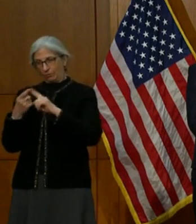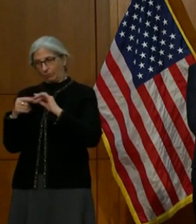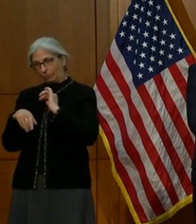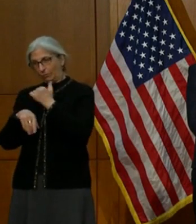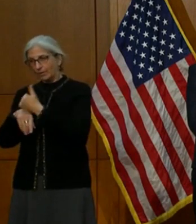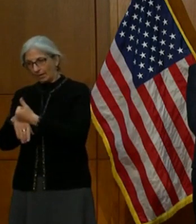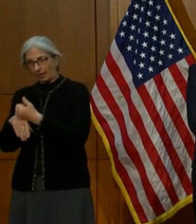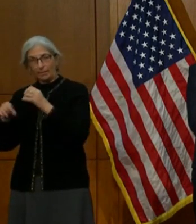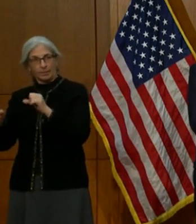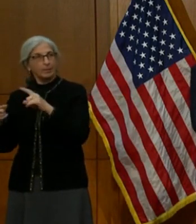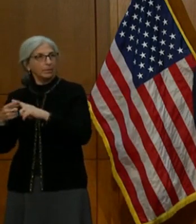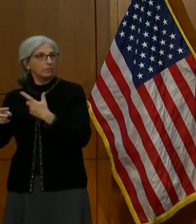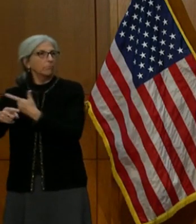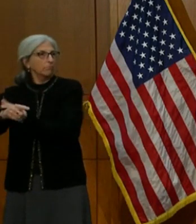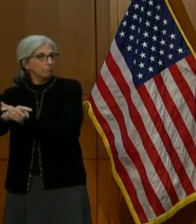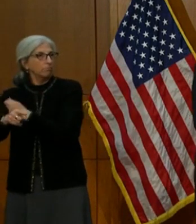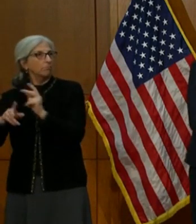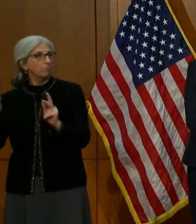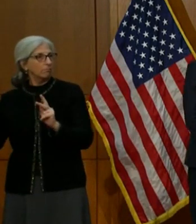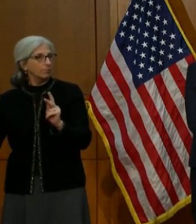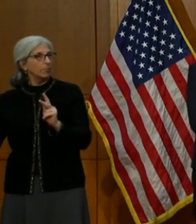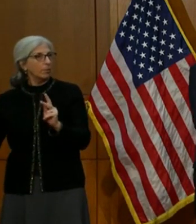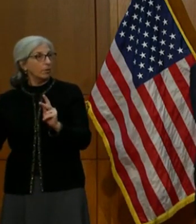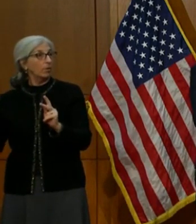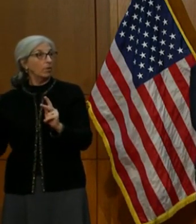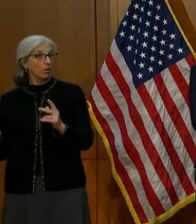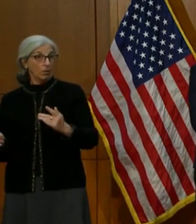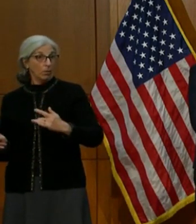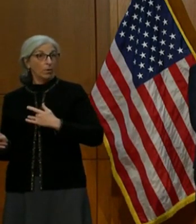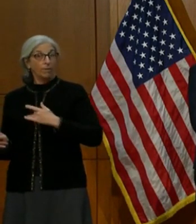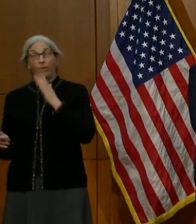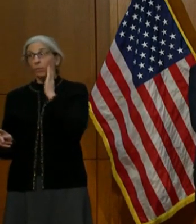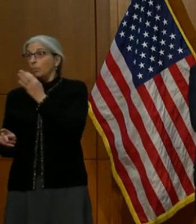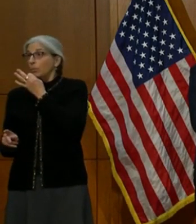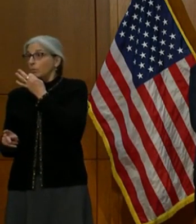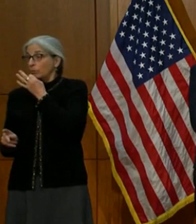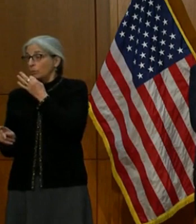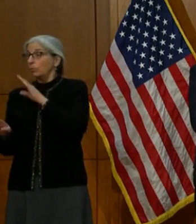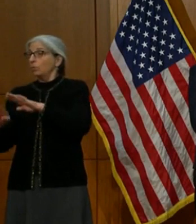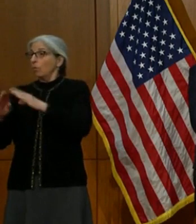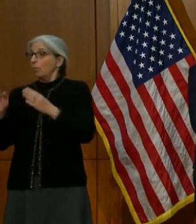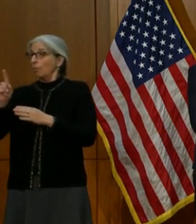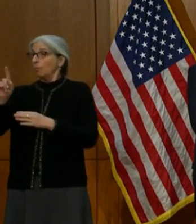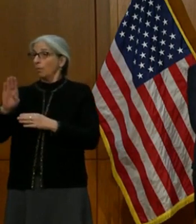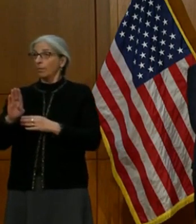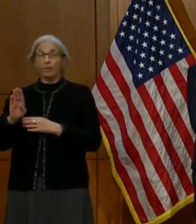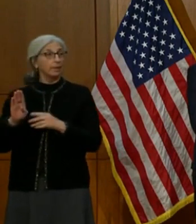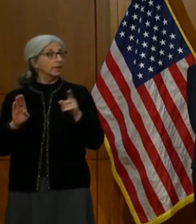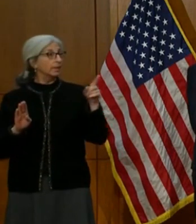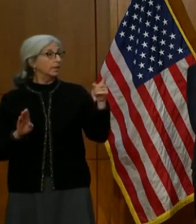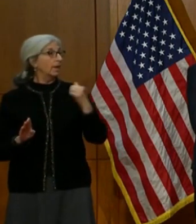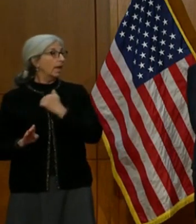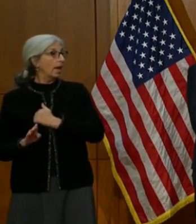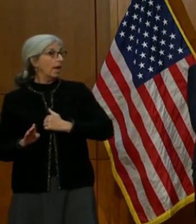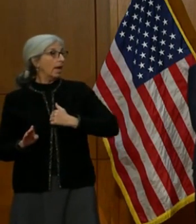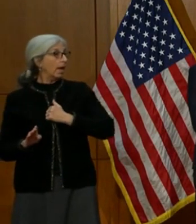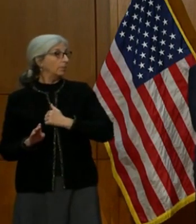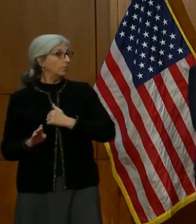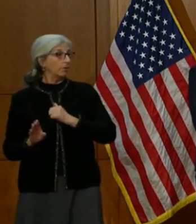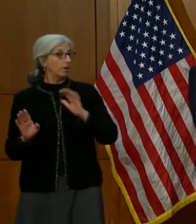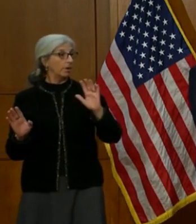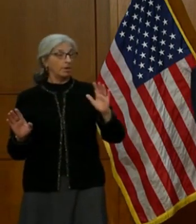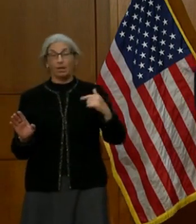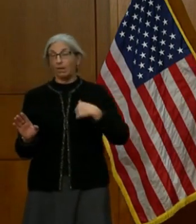will be moving to this phase in short order. I'm sorry, but I feel like I'm talking to Have